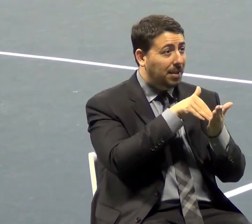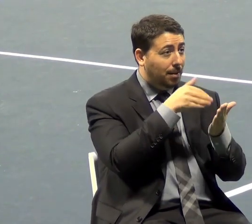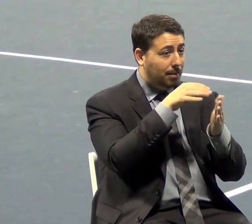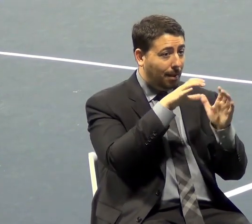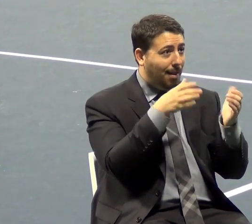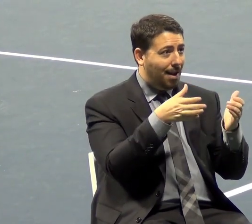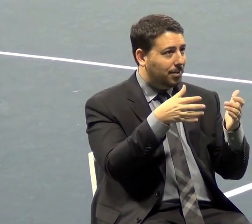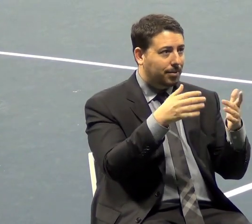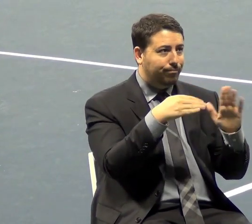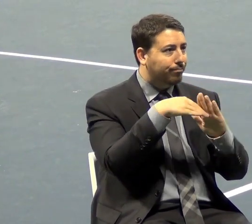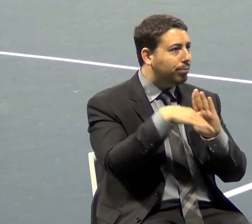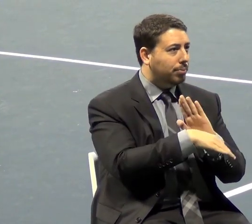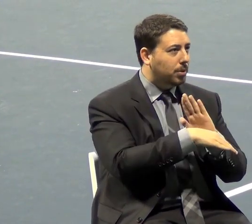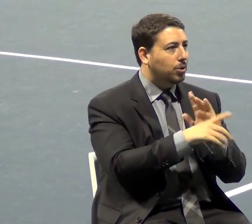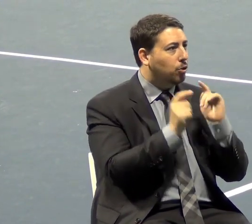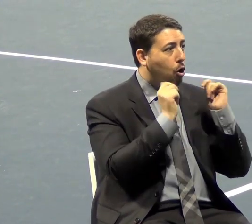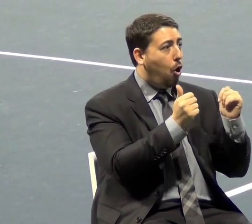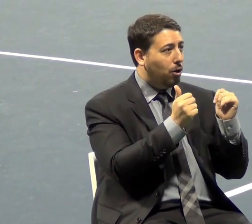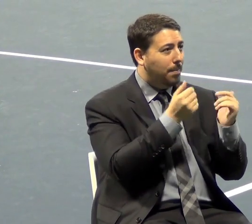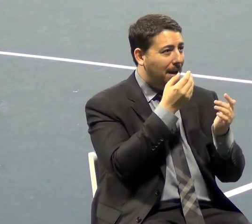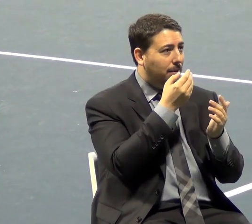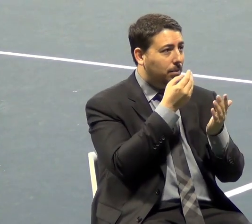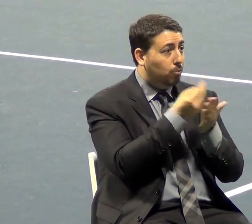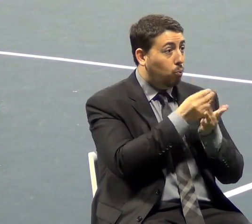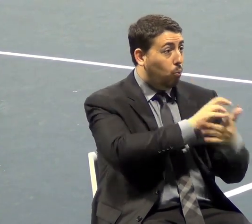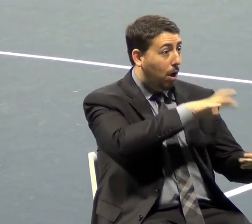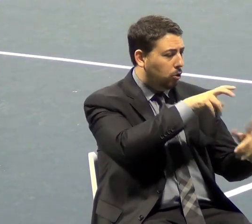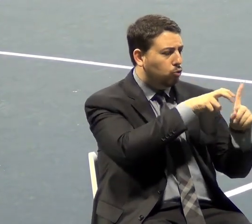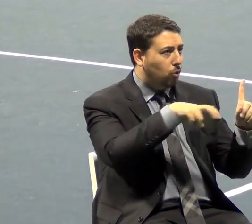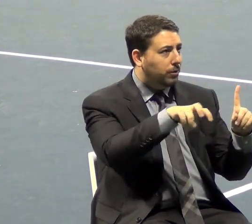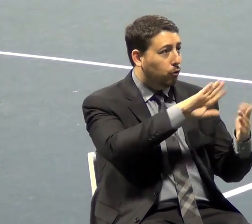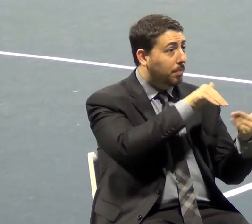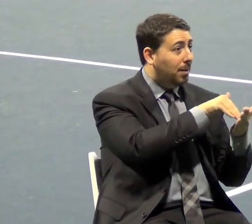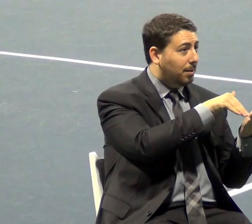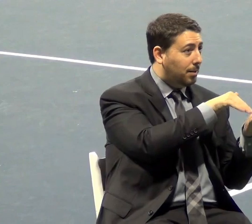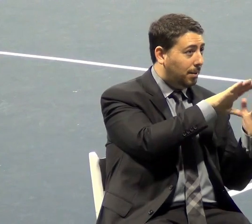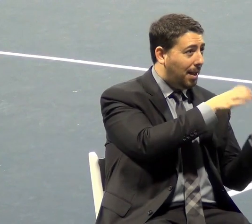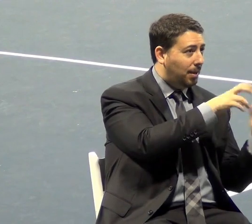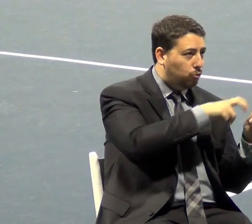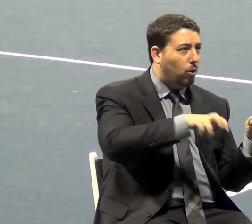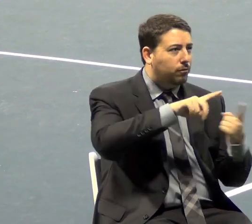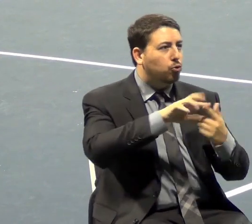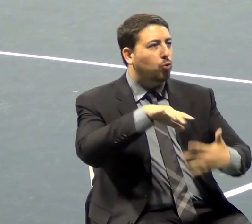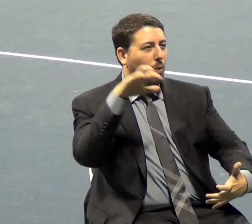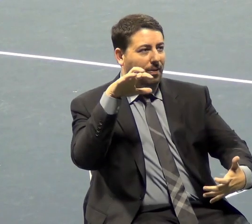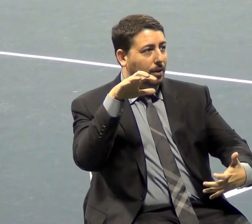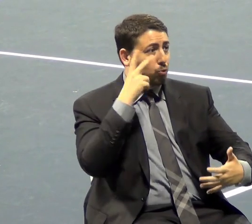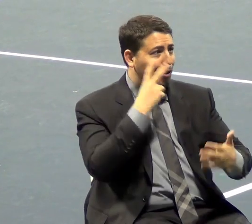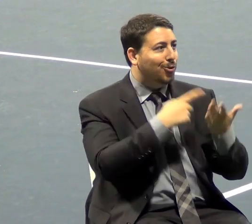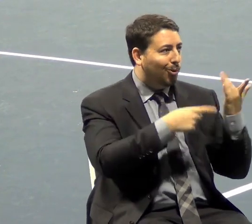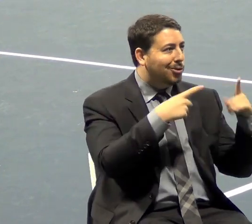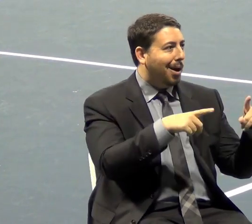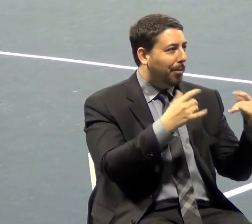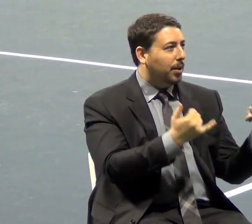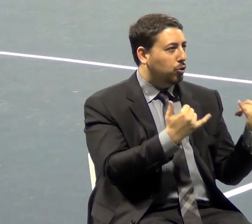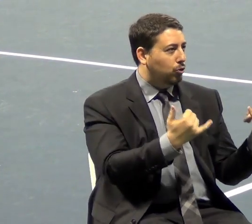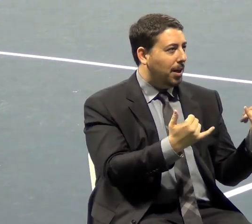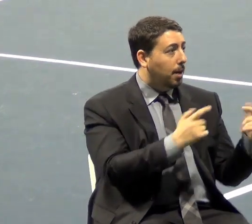automatic transfer of wealth from the middle class to the wealthy. And just look at what's happening today. But put that on top of a system that